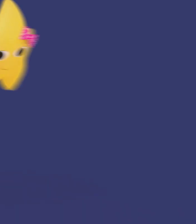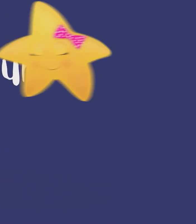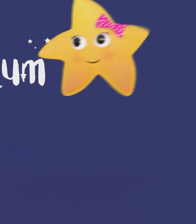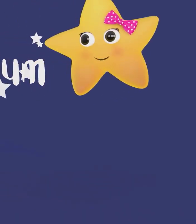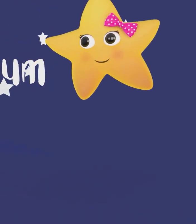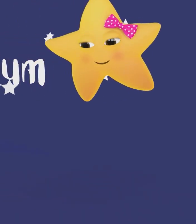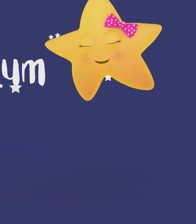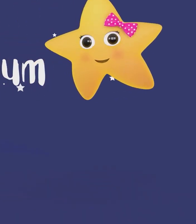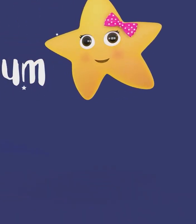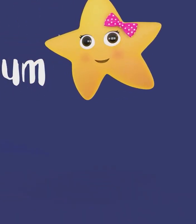Little Baby Bump